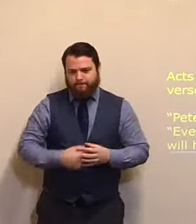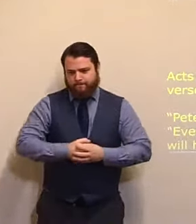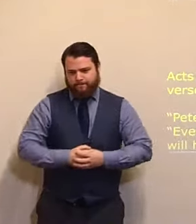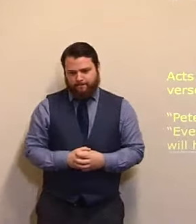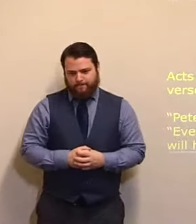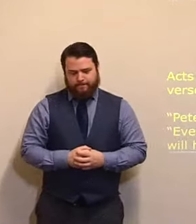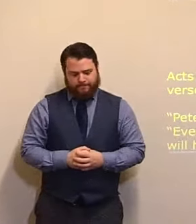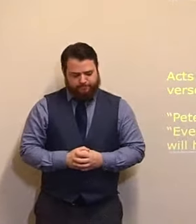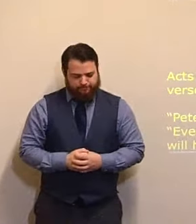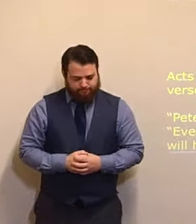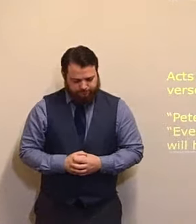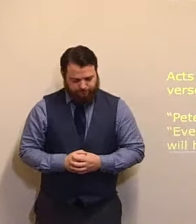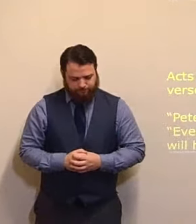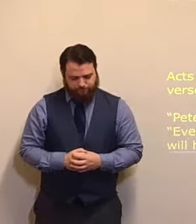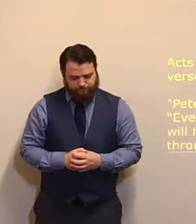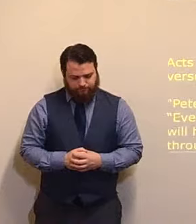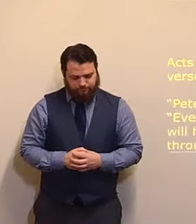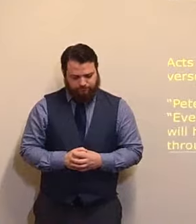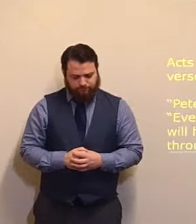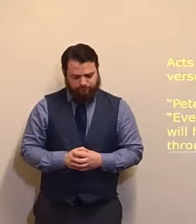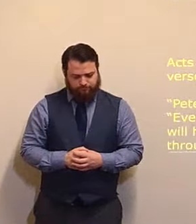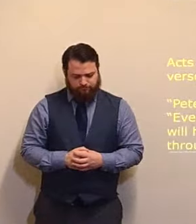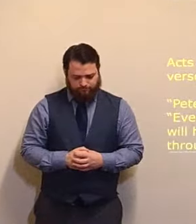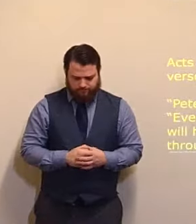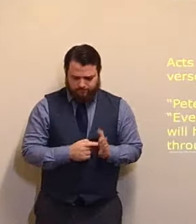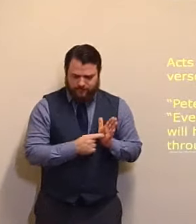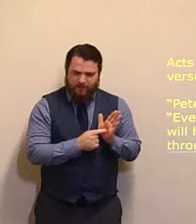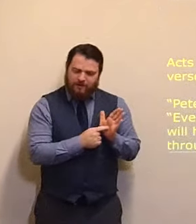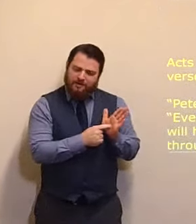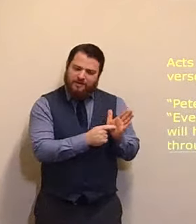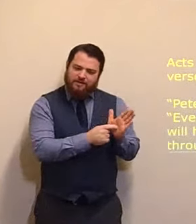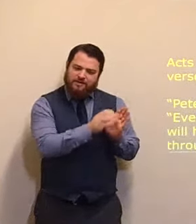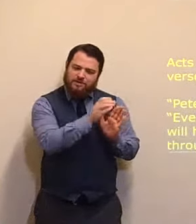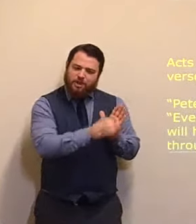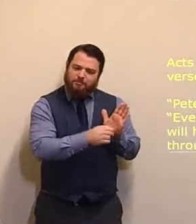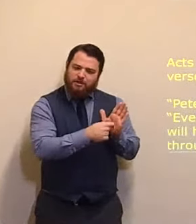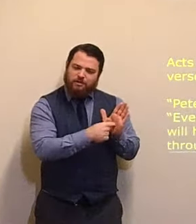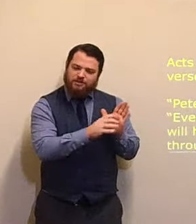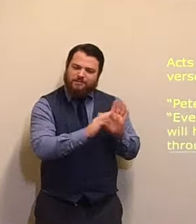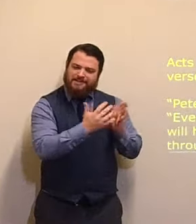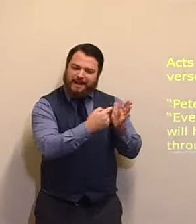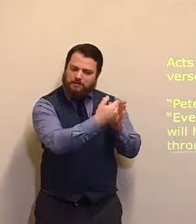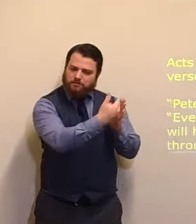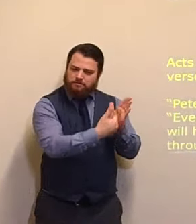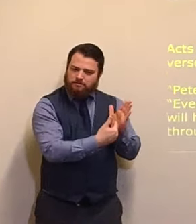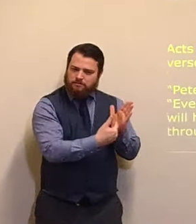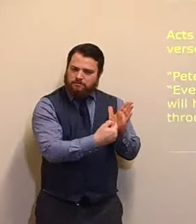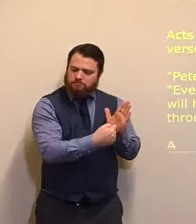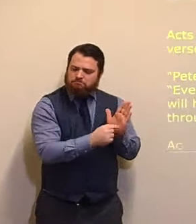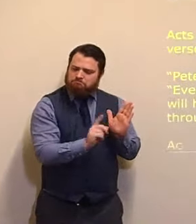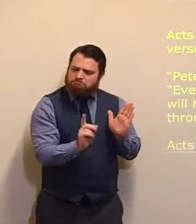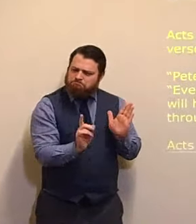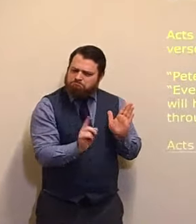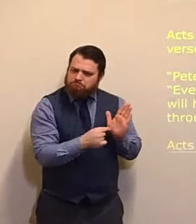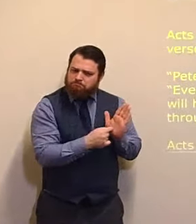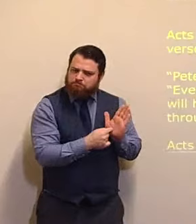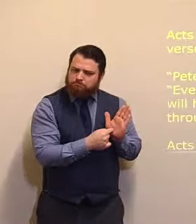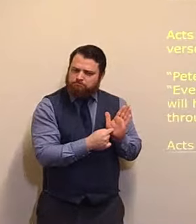And, Acts chapter 10, gives us the record, of the conversion, of a man